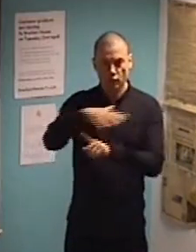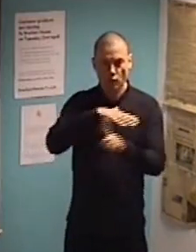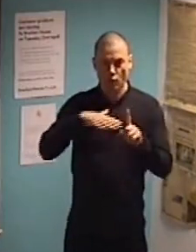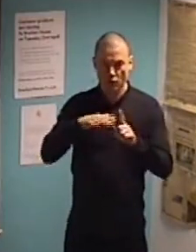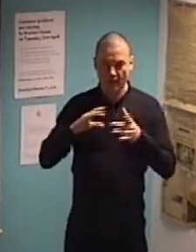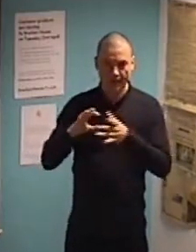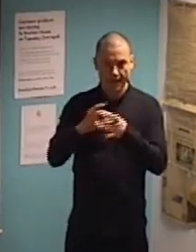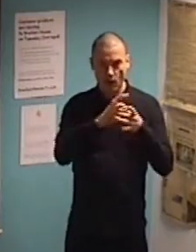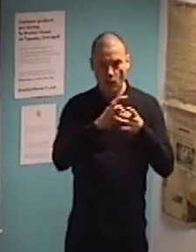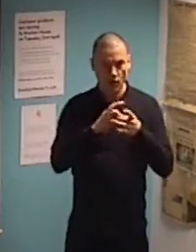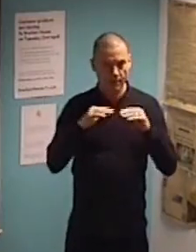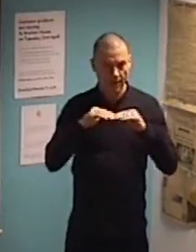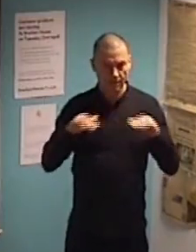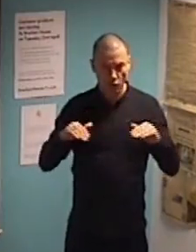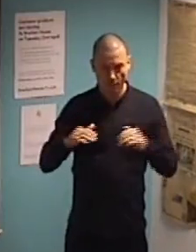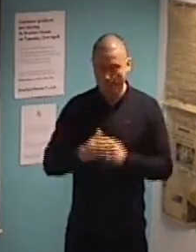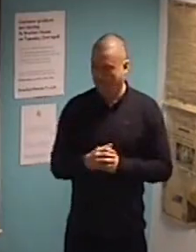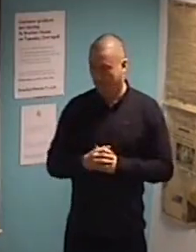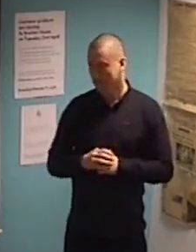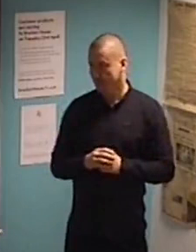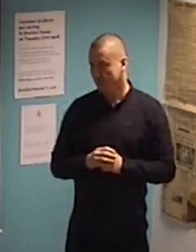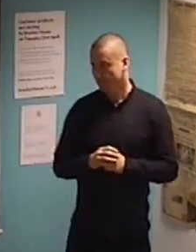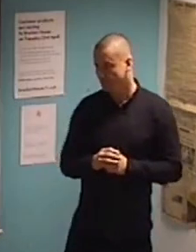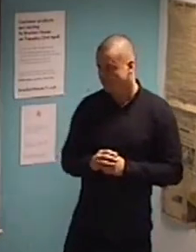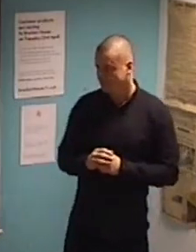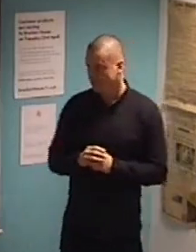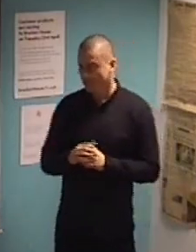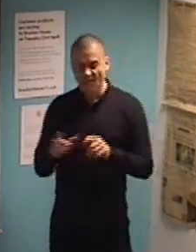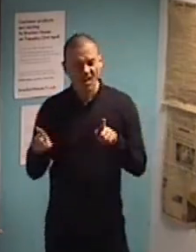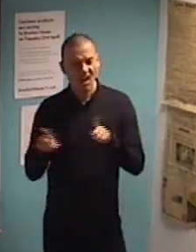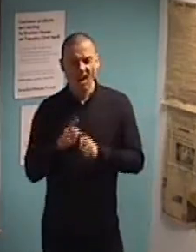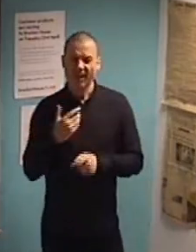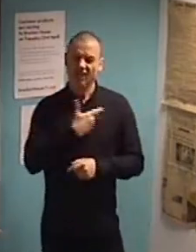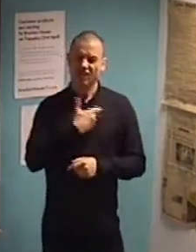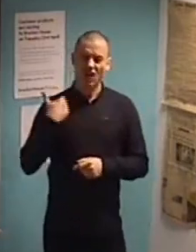called Run Run. So it's like a Chinese Facebook.